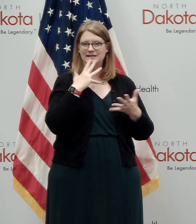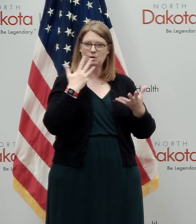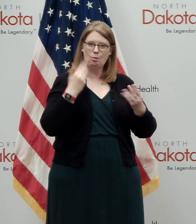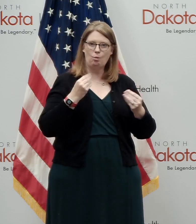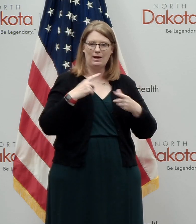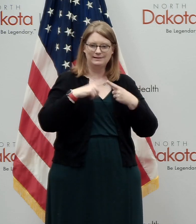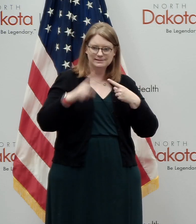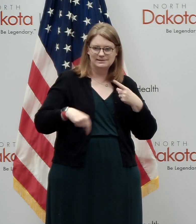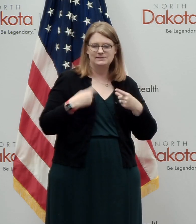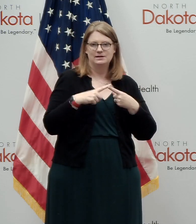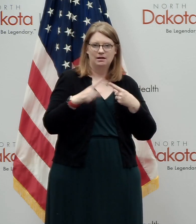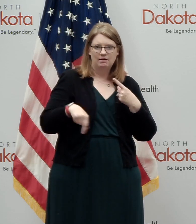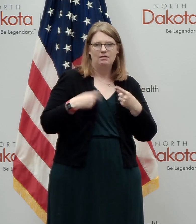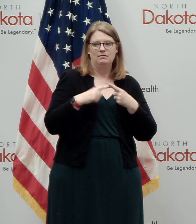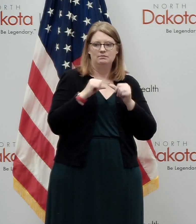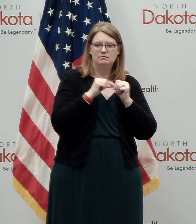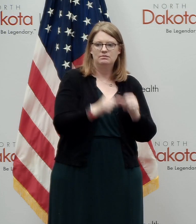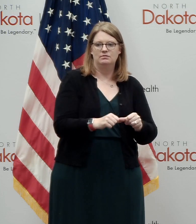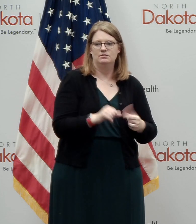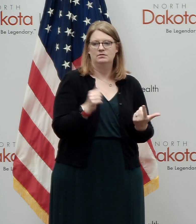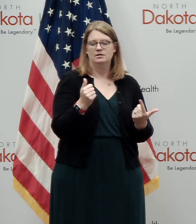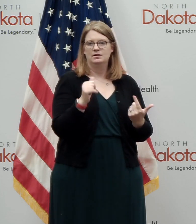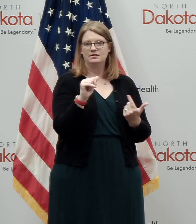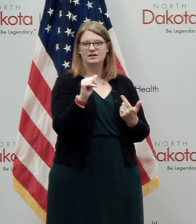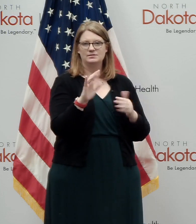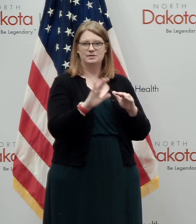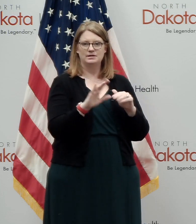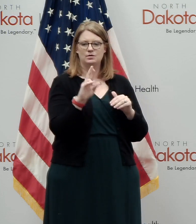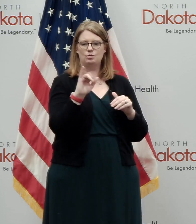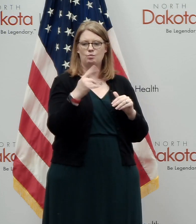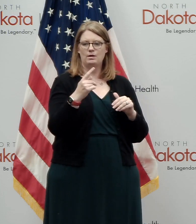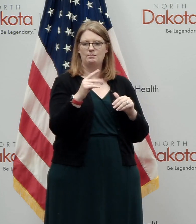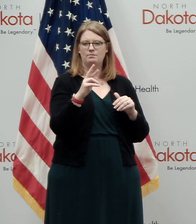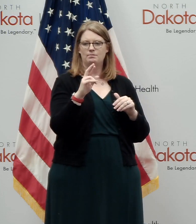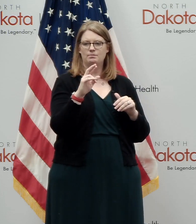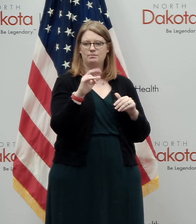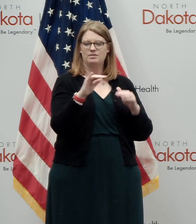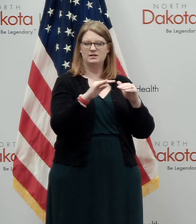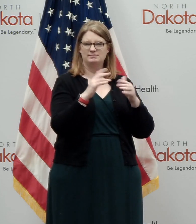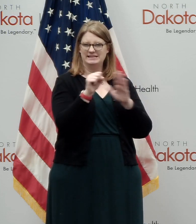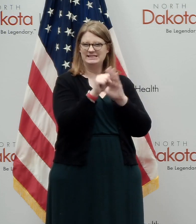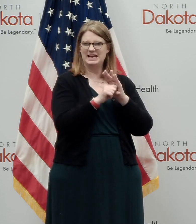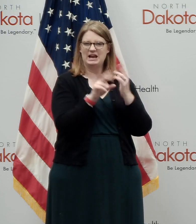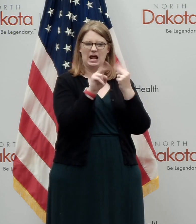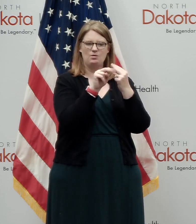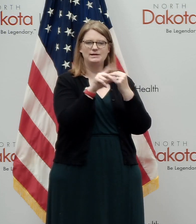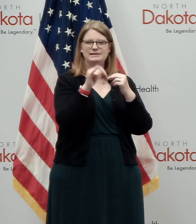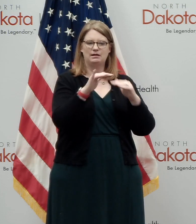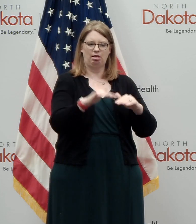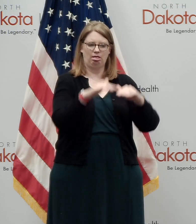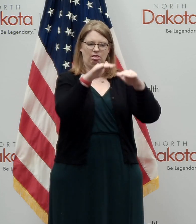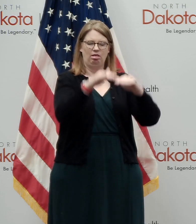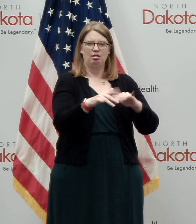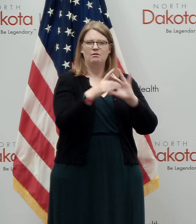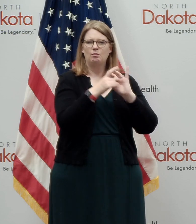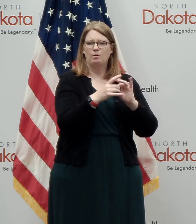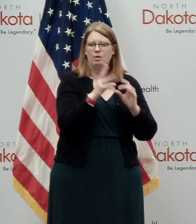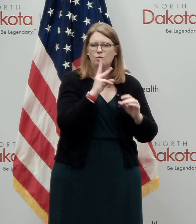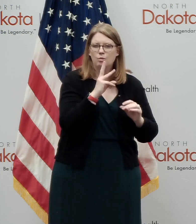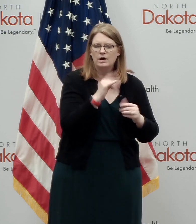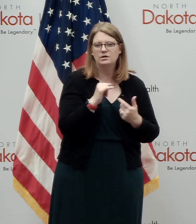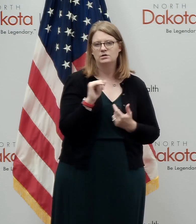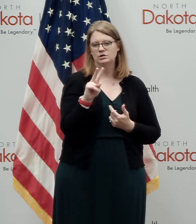350 grade raise projects or rip rack projects on North Dakota State Highways. Of those 350 projects,